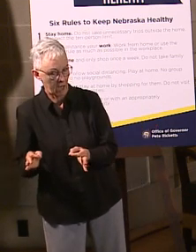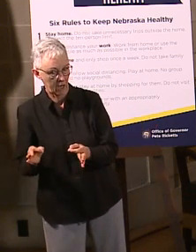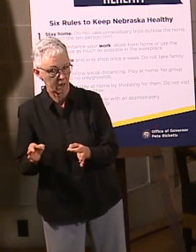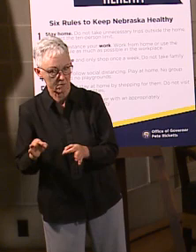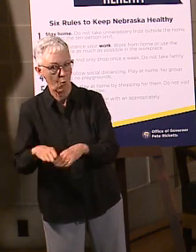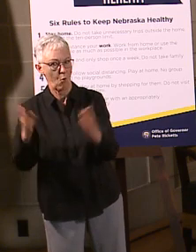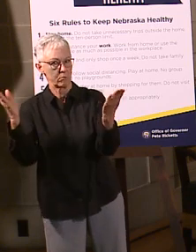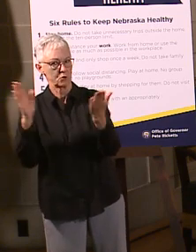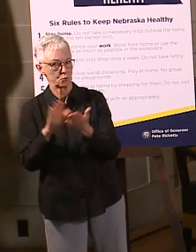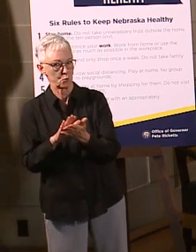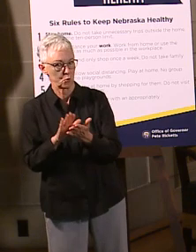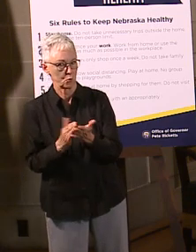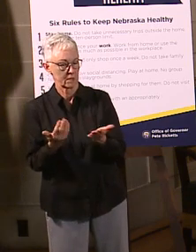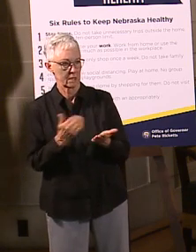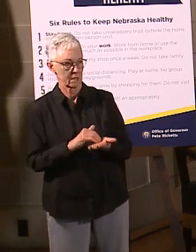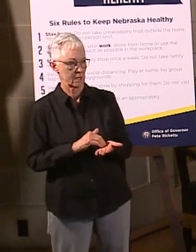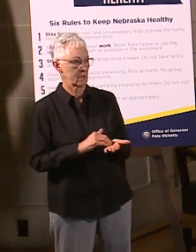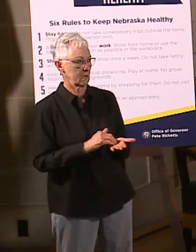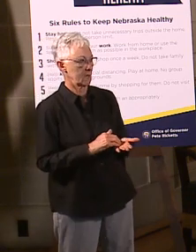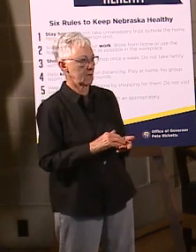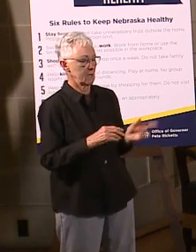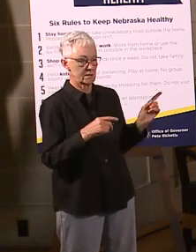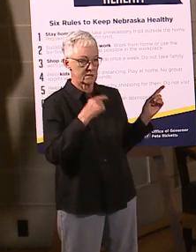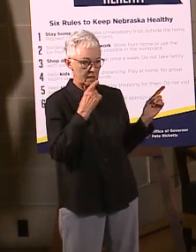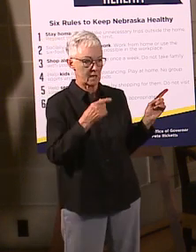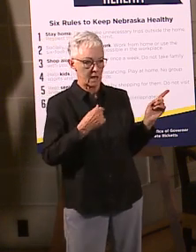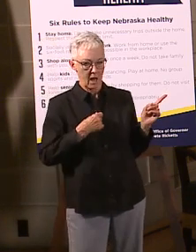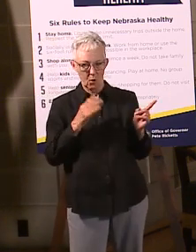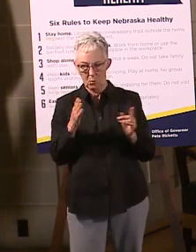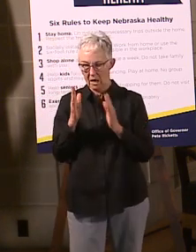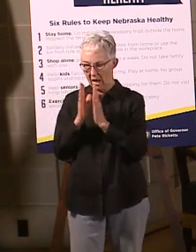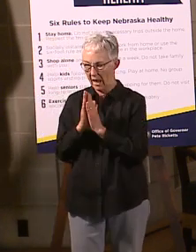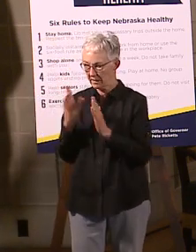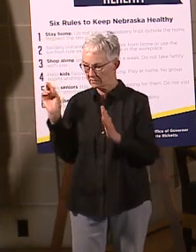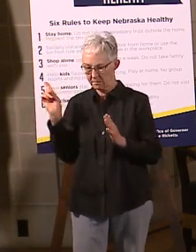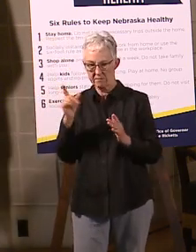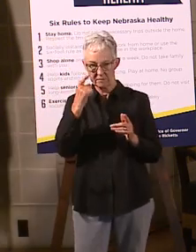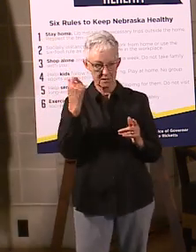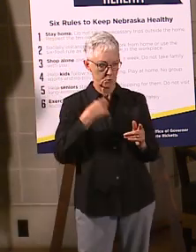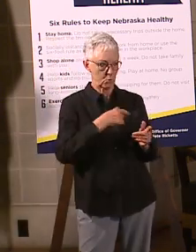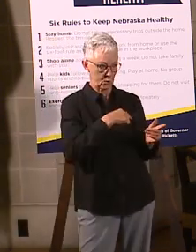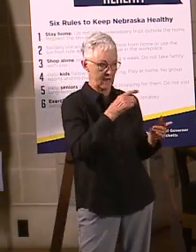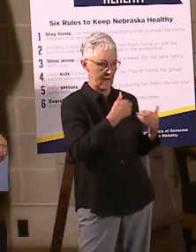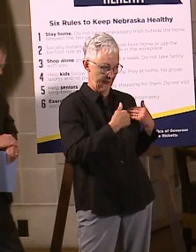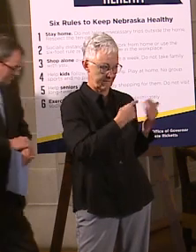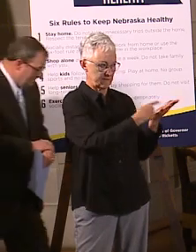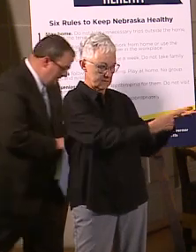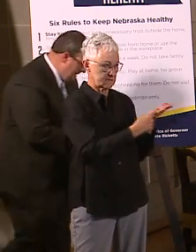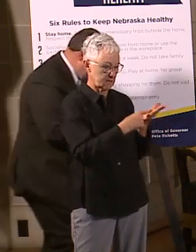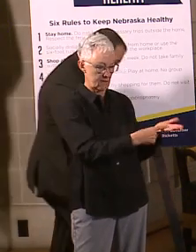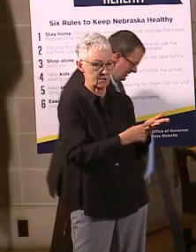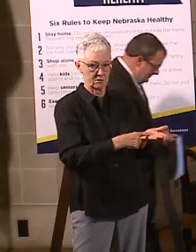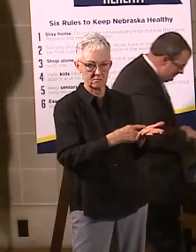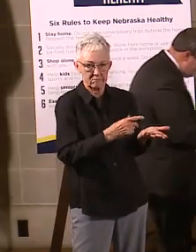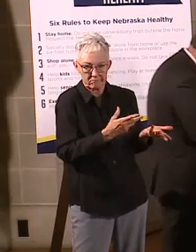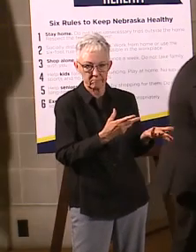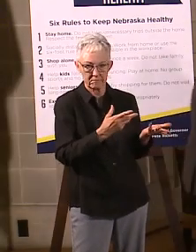with regard to have discussions doesn't mean we always agree, but we do have those discussions. Commissioner, I'll have you come up and talk a little bit about this.